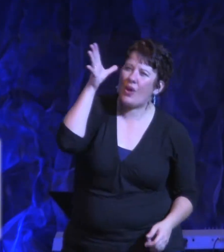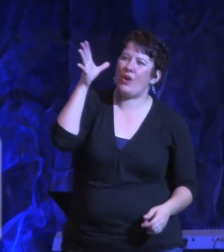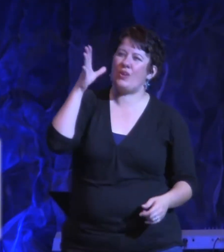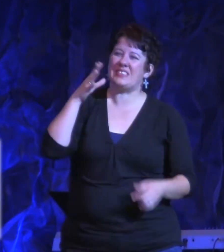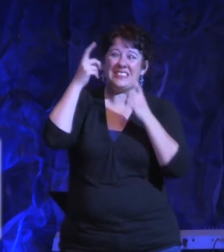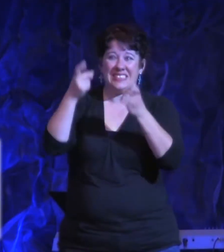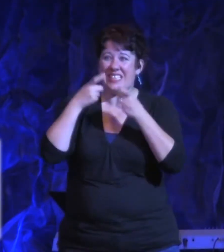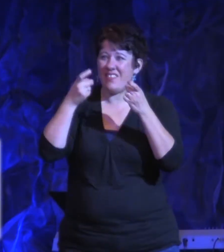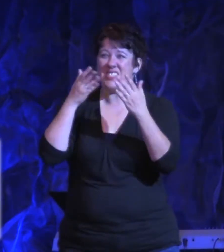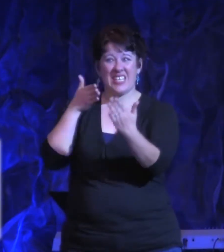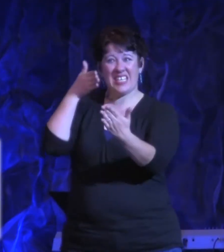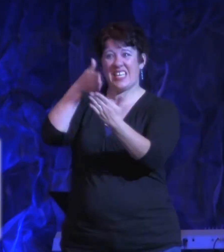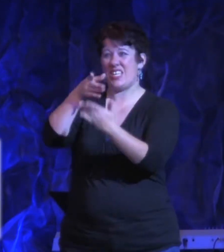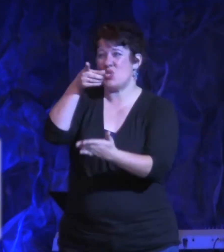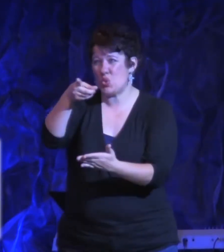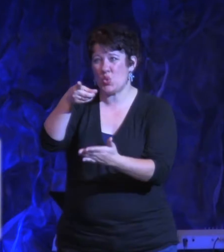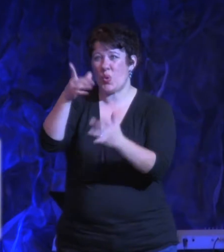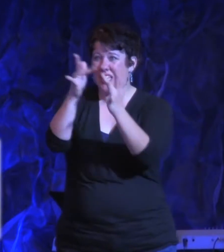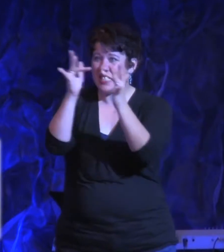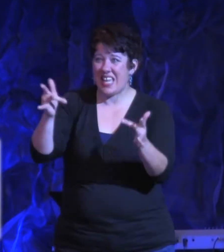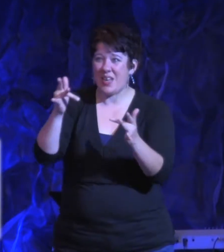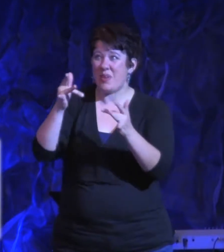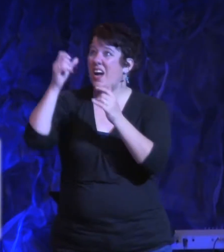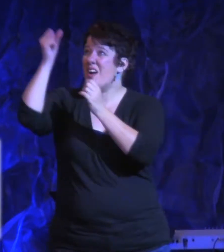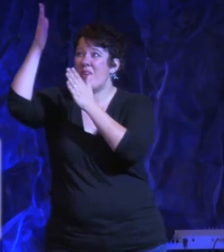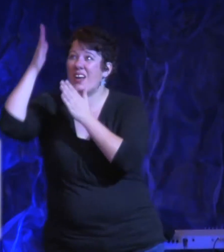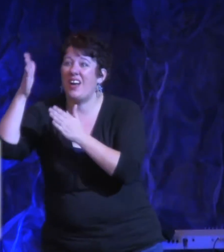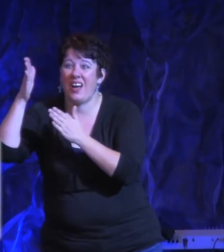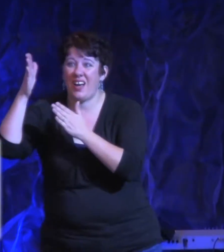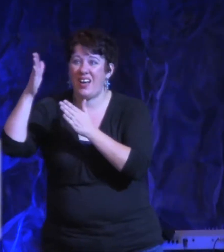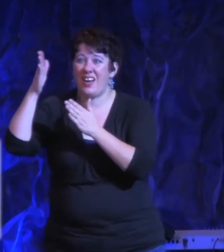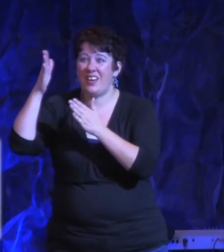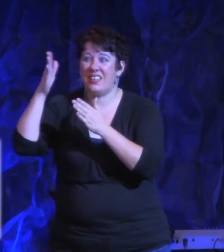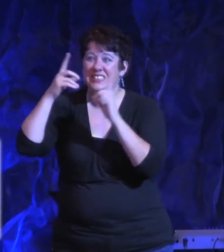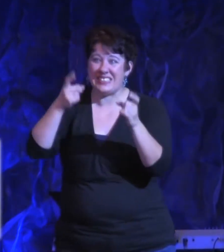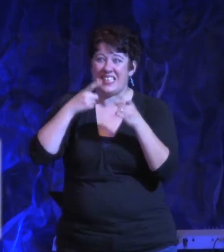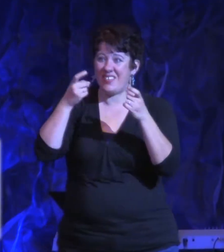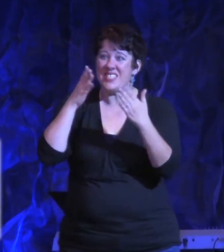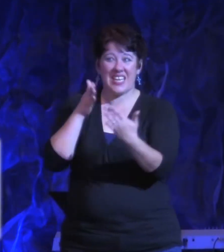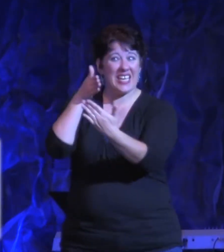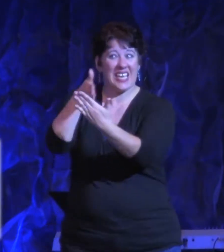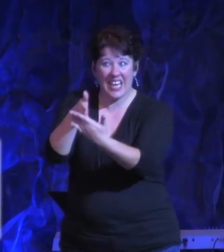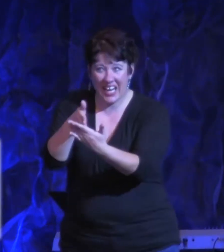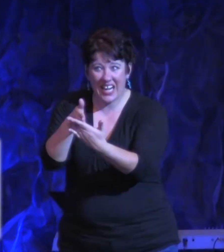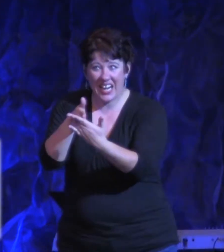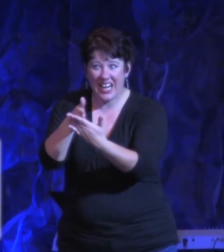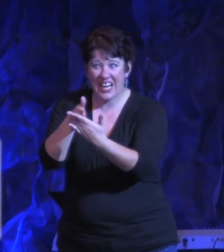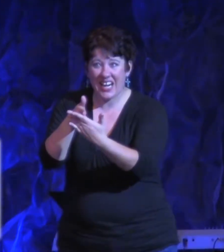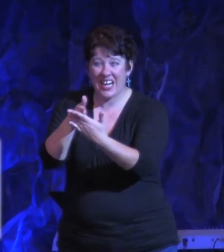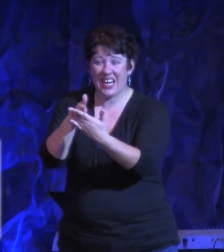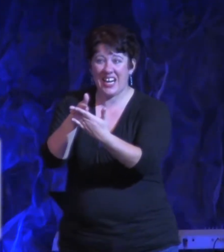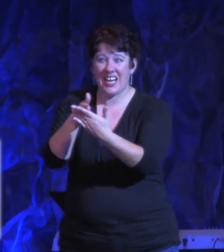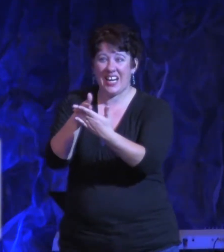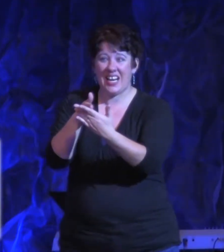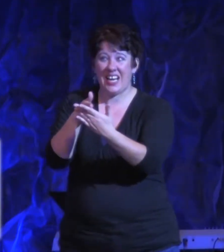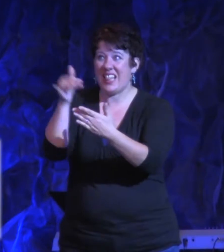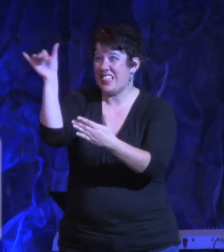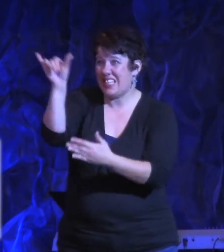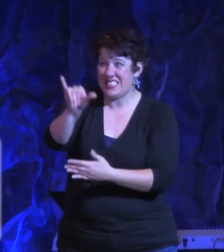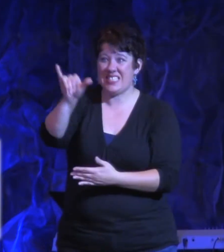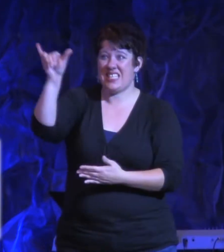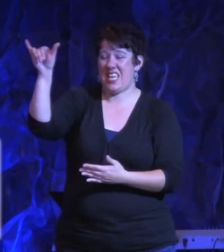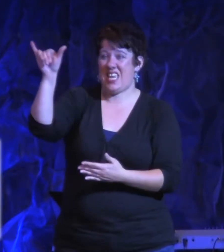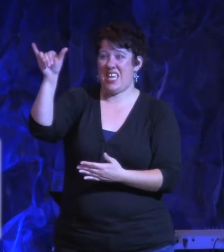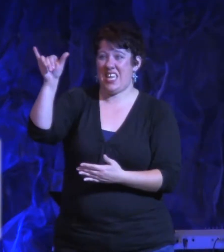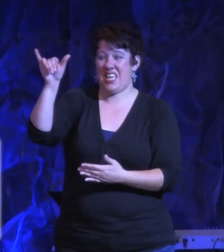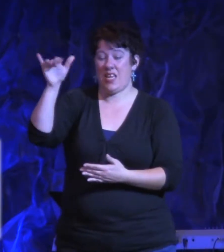he didn't just say, I made a mistake, Father. He said, no, I've sinned. I've sinned against heaven, and I've sinned against you. And he